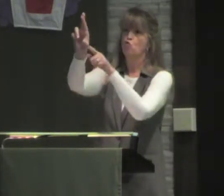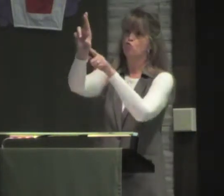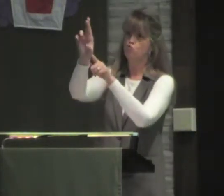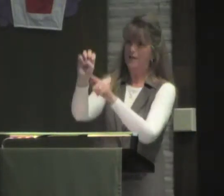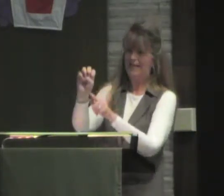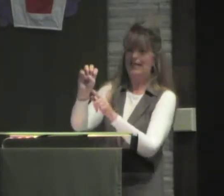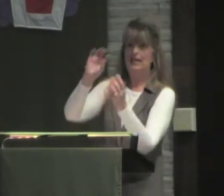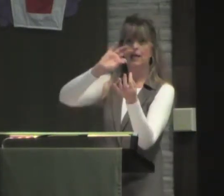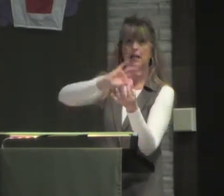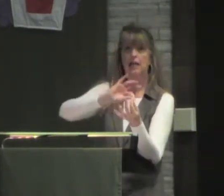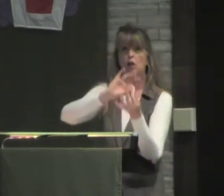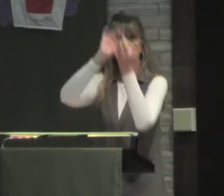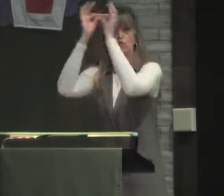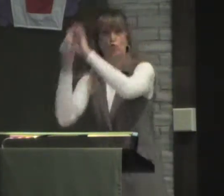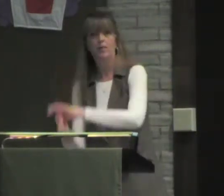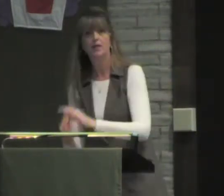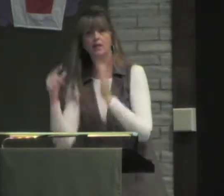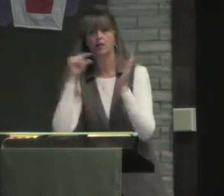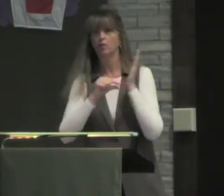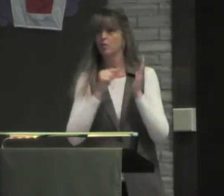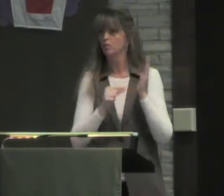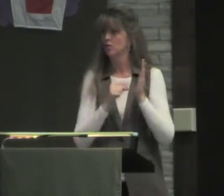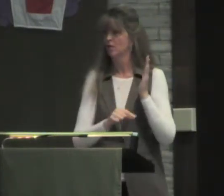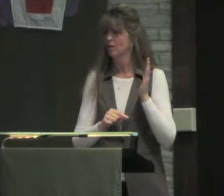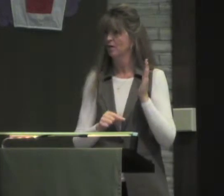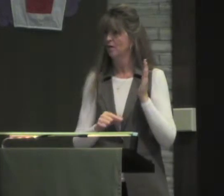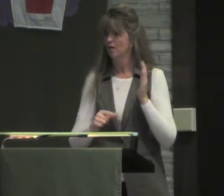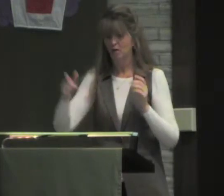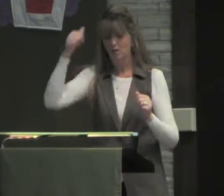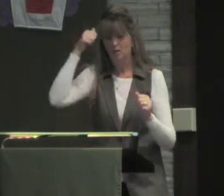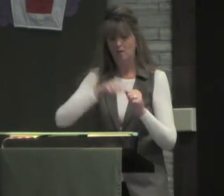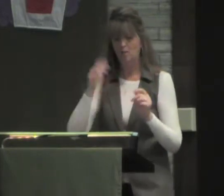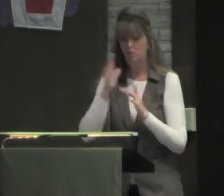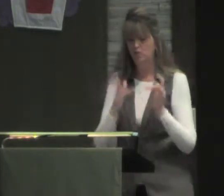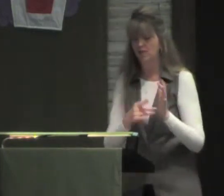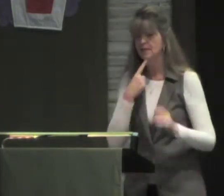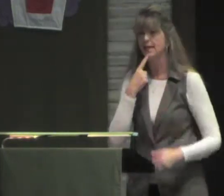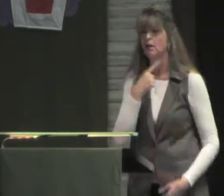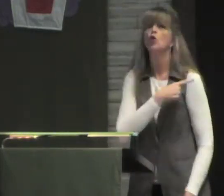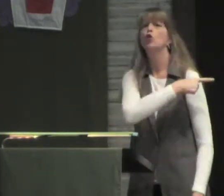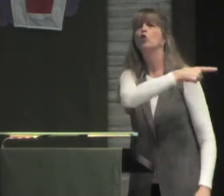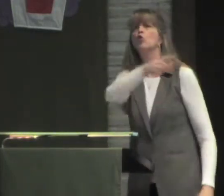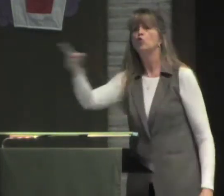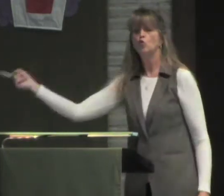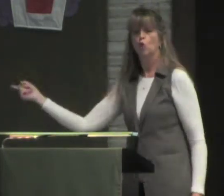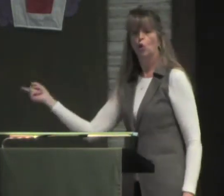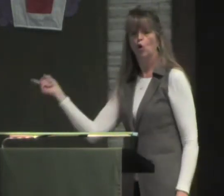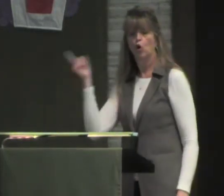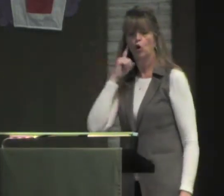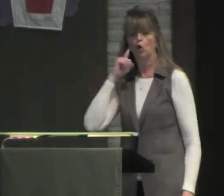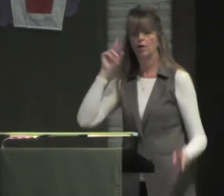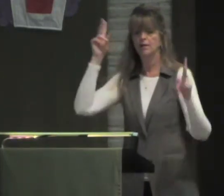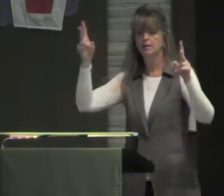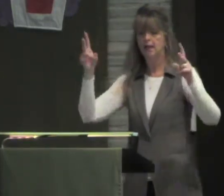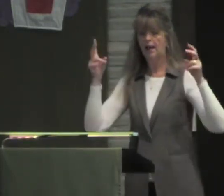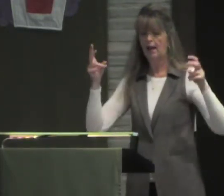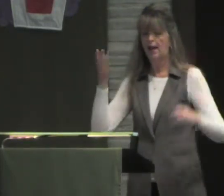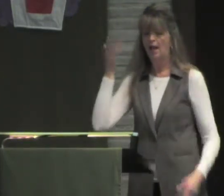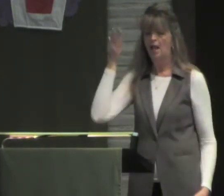even Jesus reinterpreted Scripture. Remember what Jesus said? He said, you have